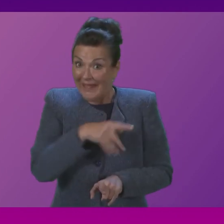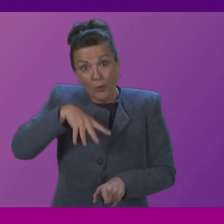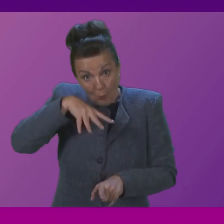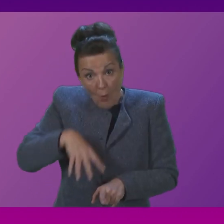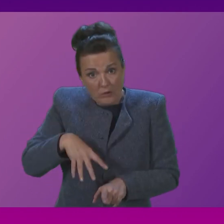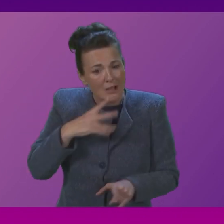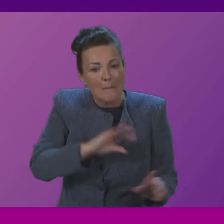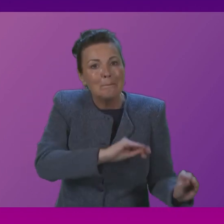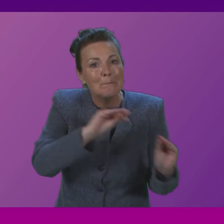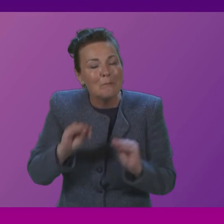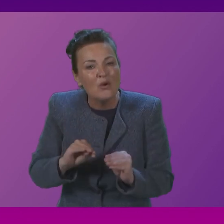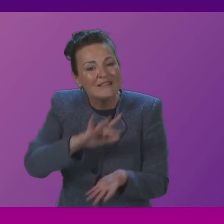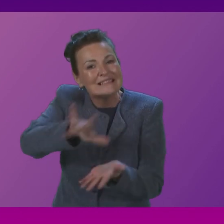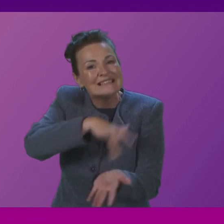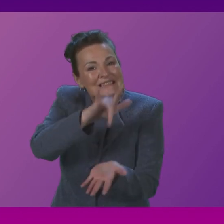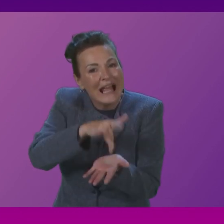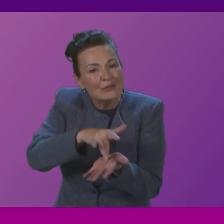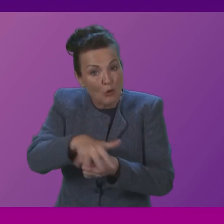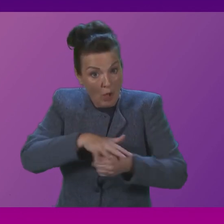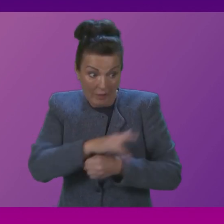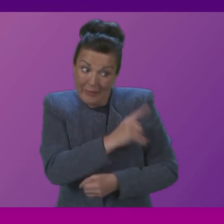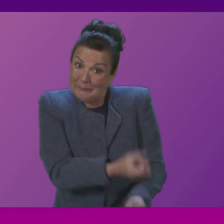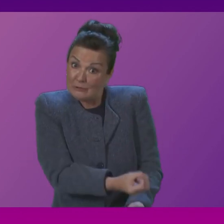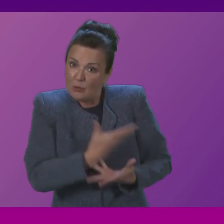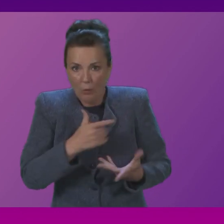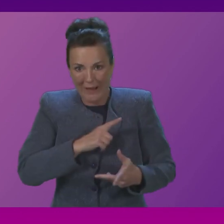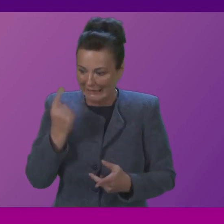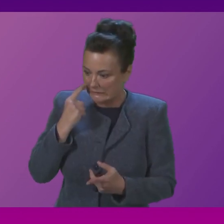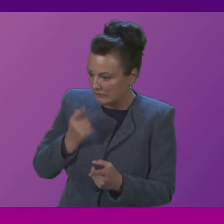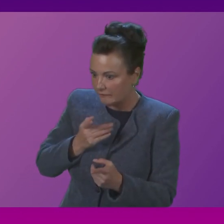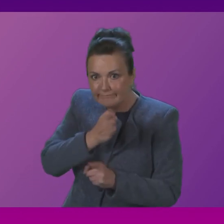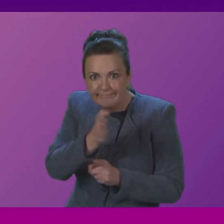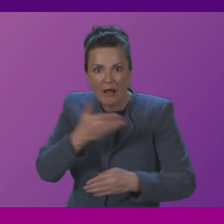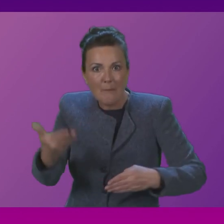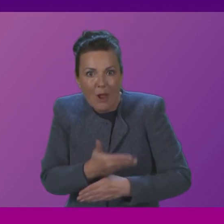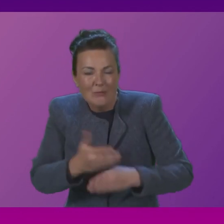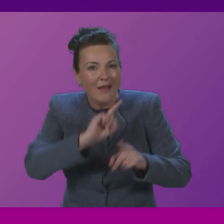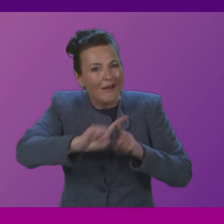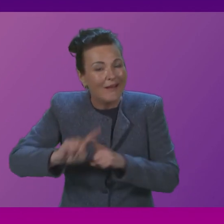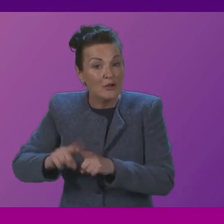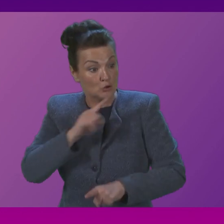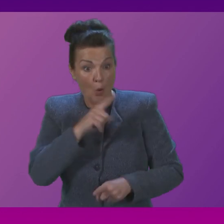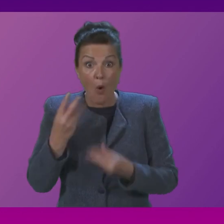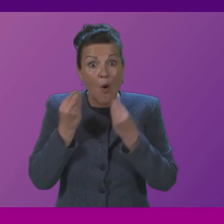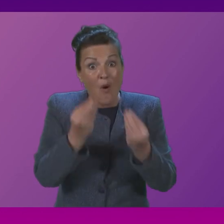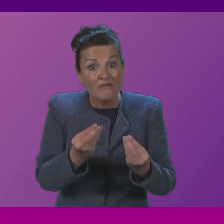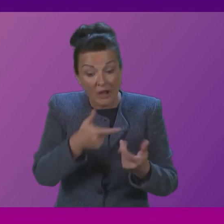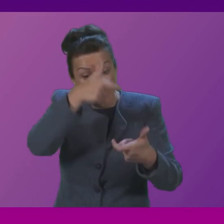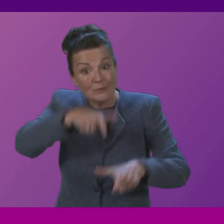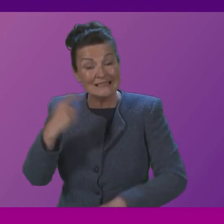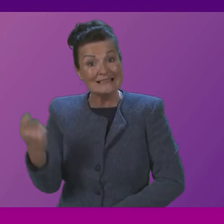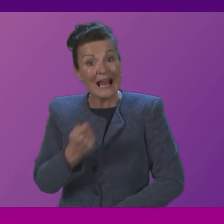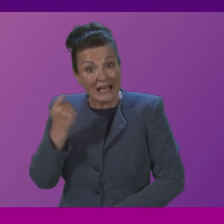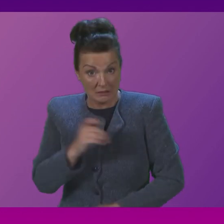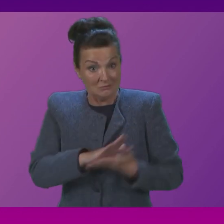location with easier access to amenities and employment and by offering accommodation in Stirling we are seeking to do